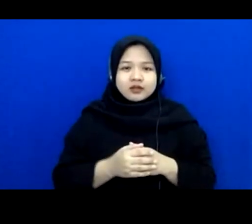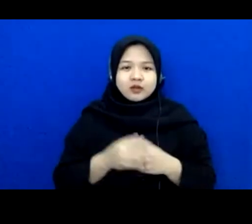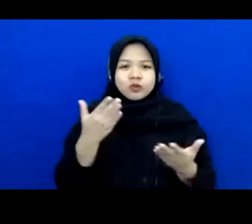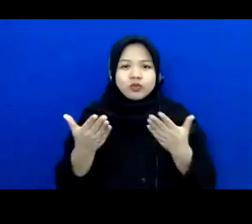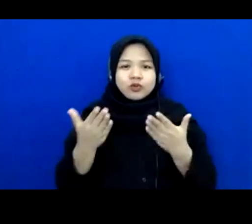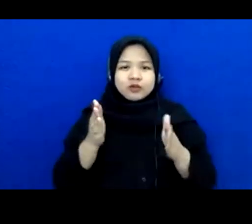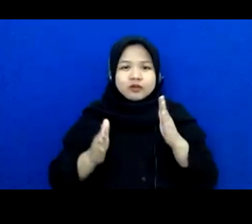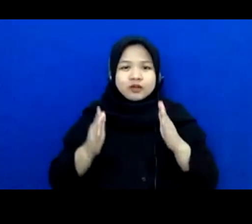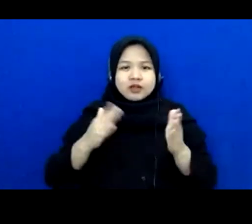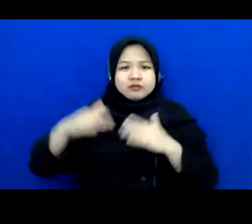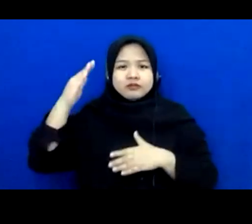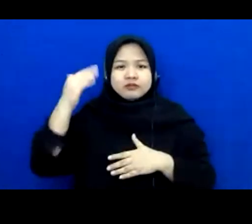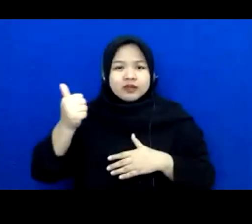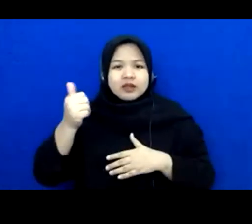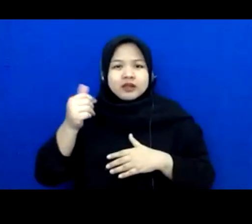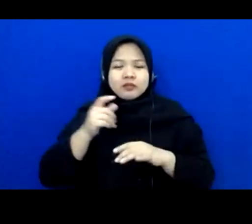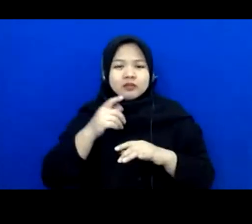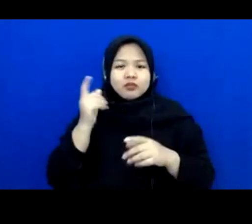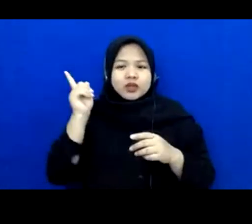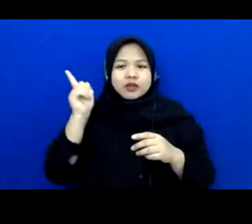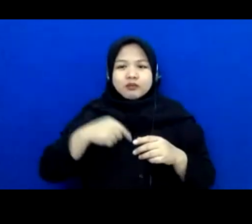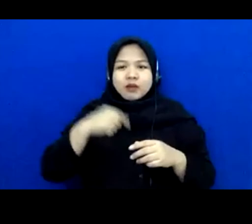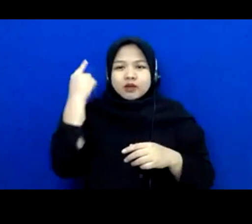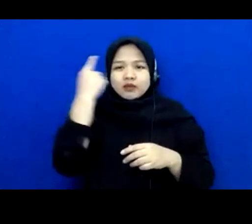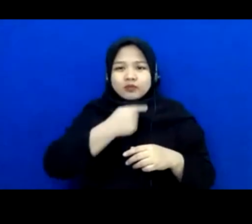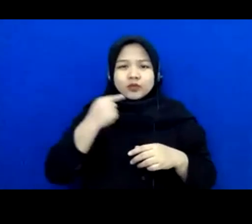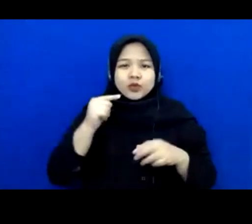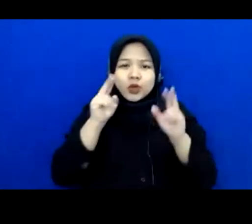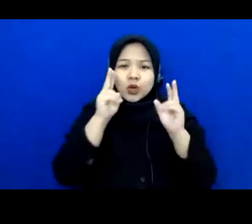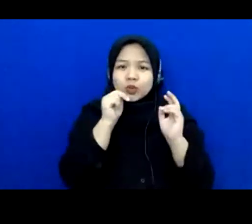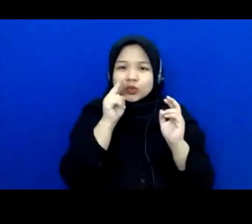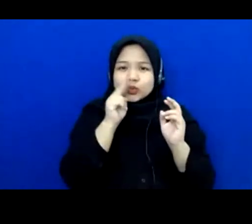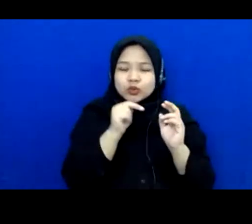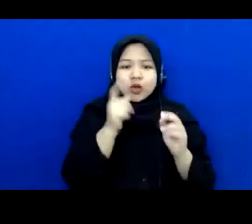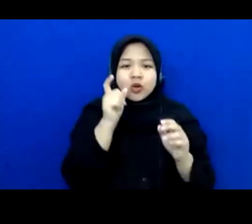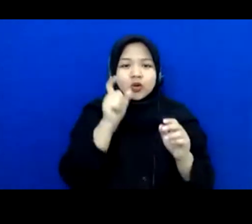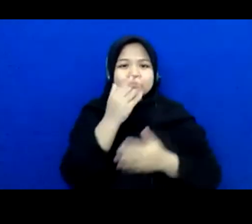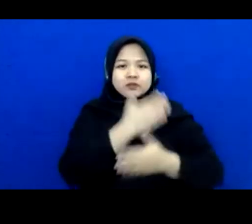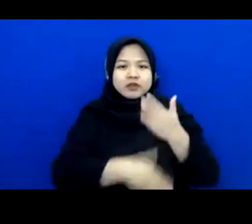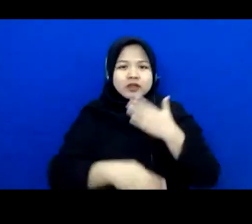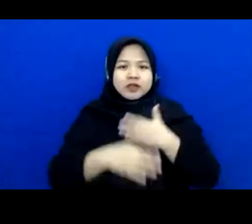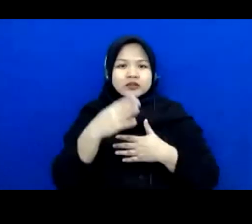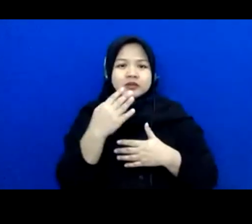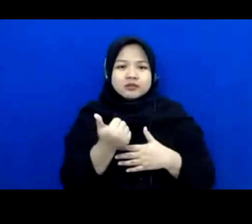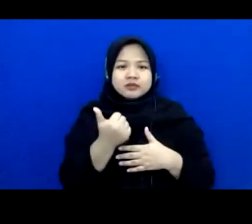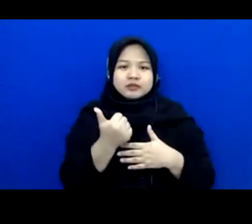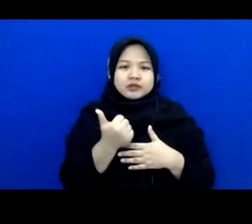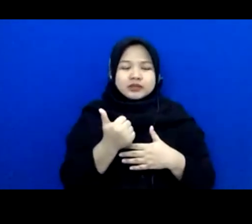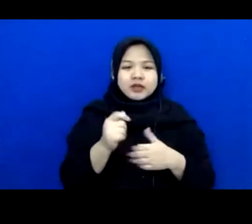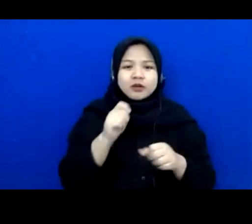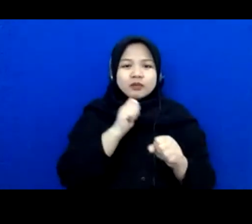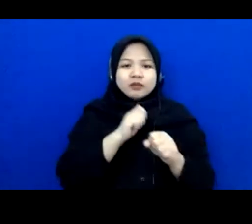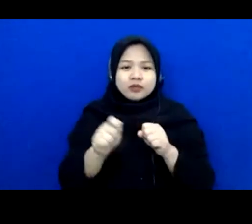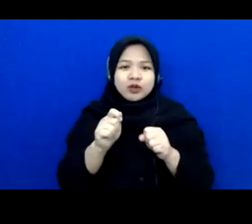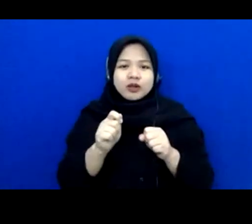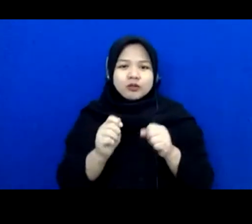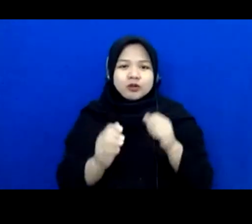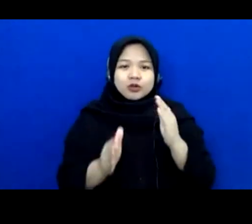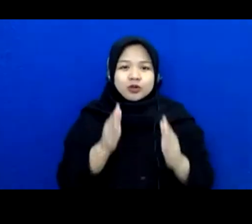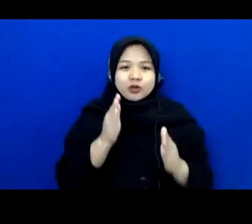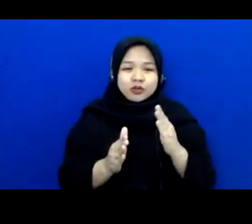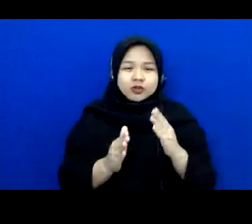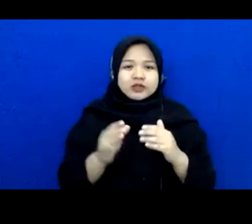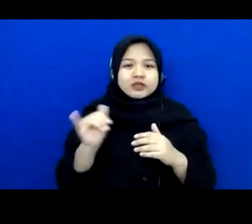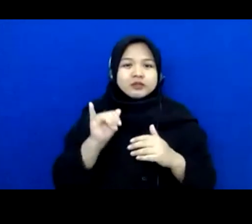that and you use robot with a funny looking cartoon face why not bring a disabled person to run the robot now it's operating in dignity kitchen